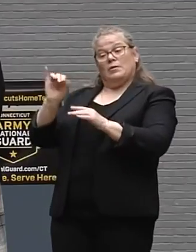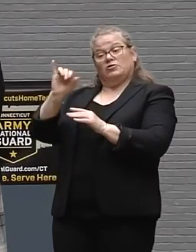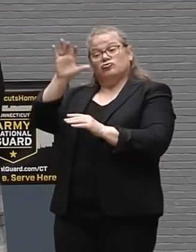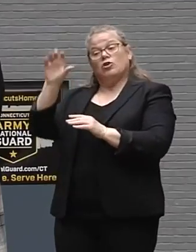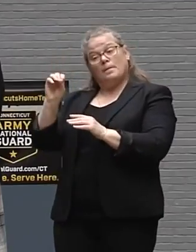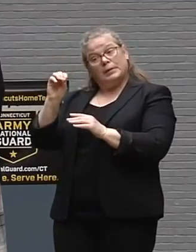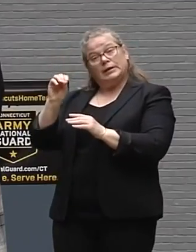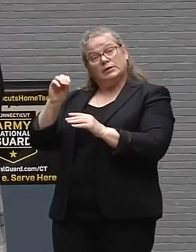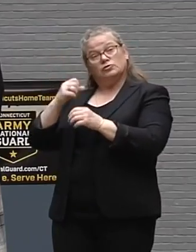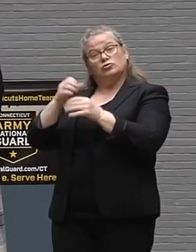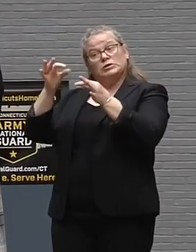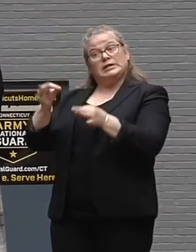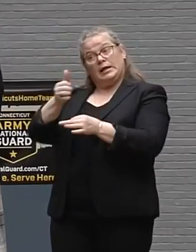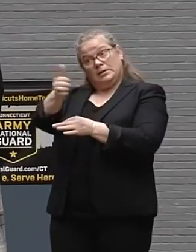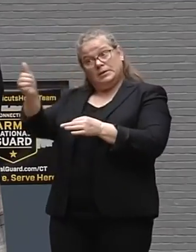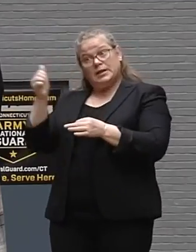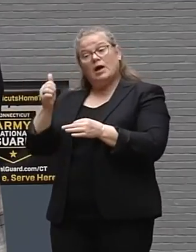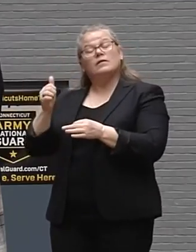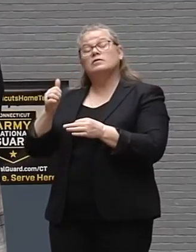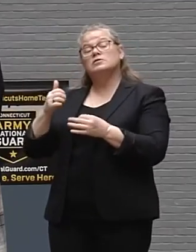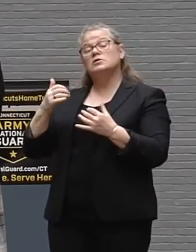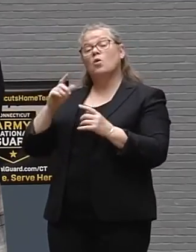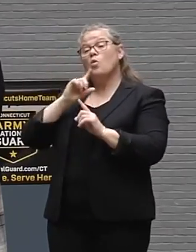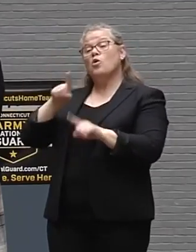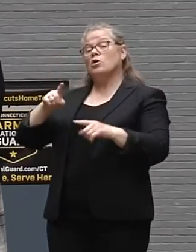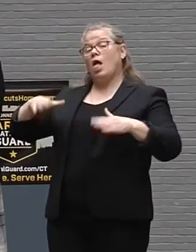Quite yet is the right way to phrase it.